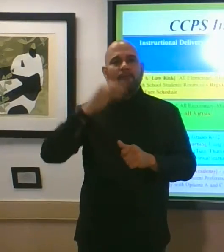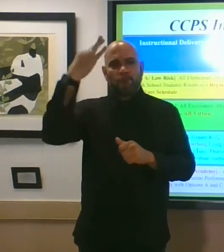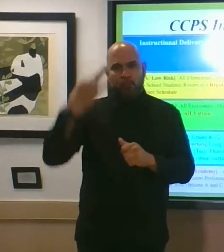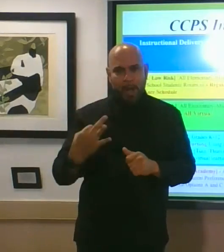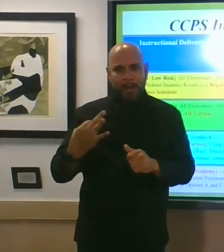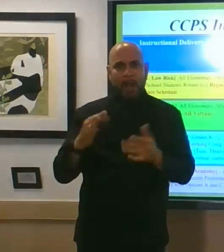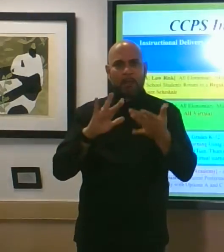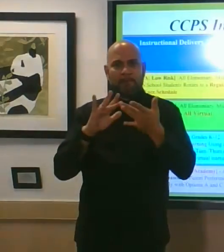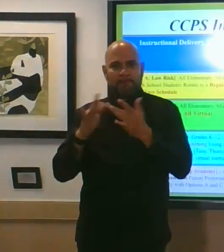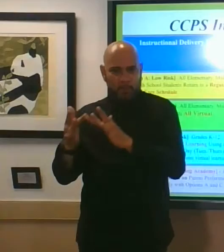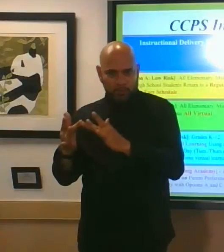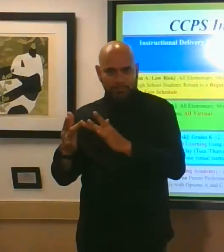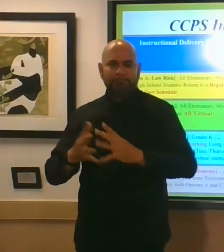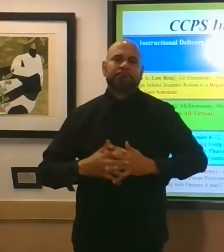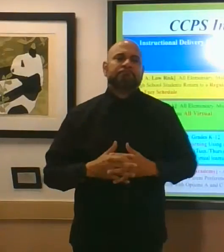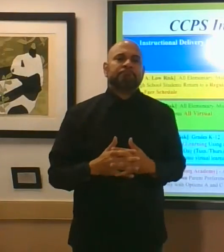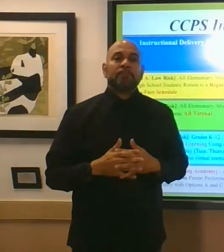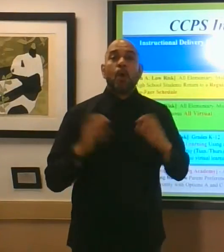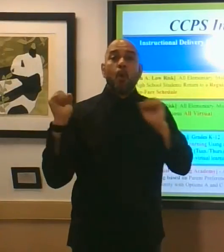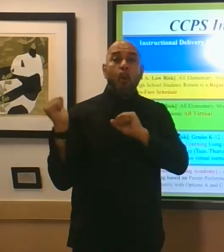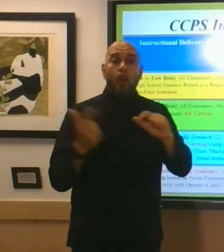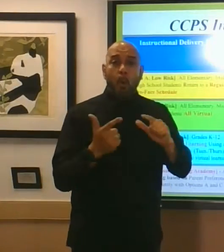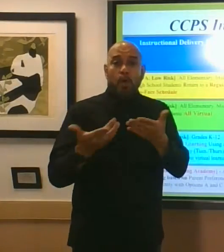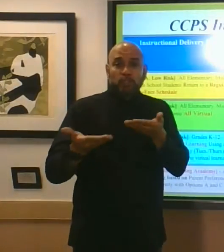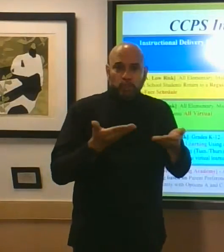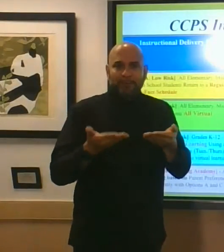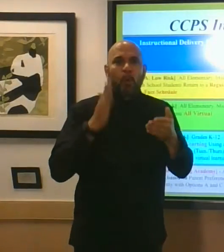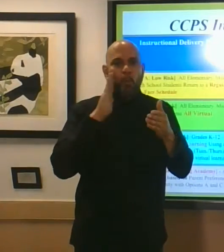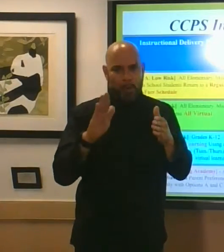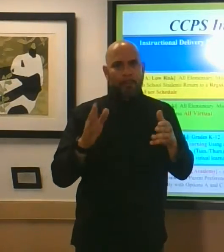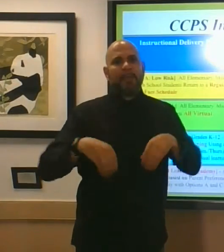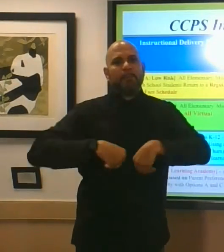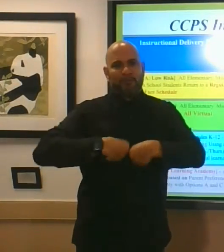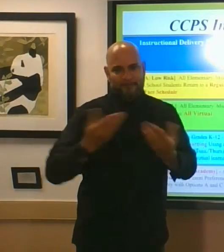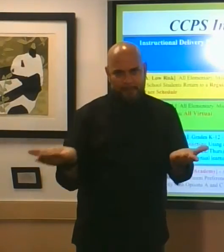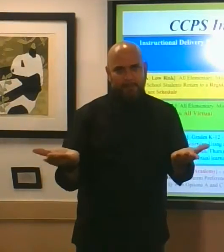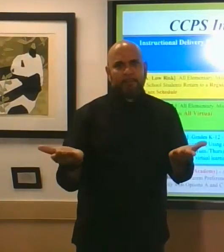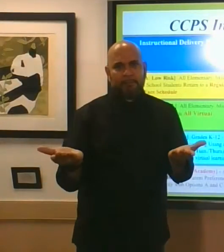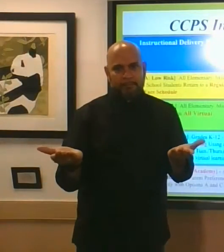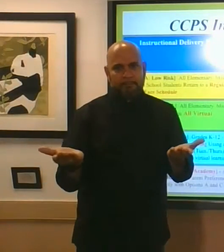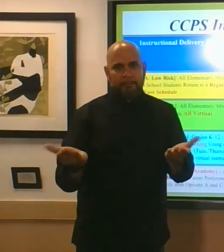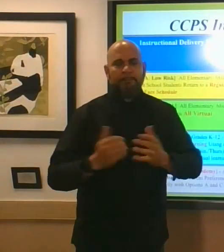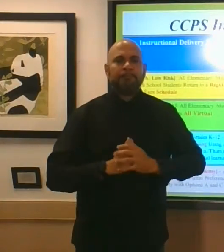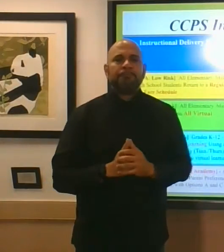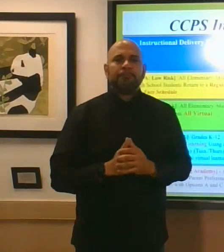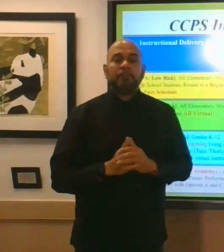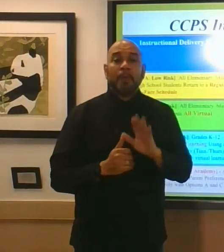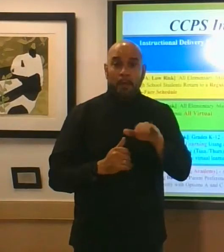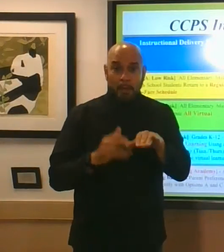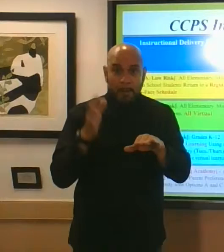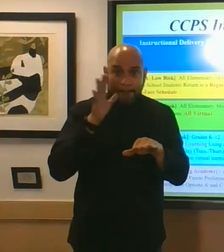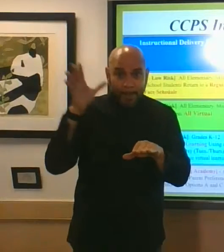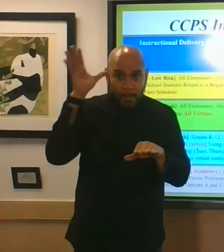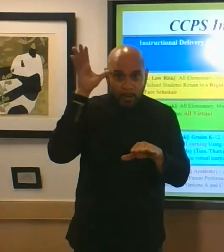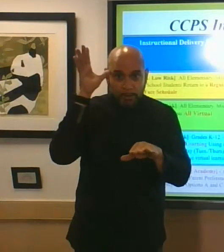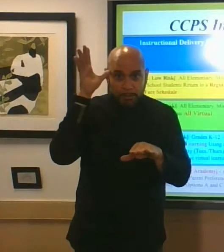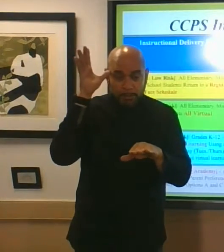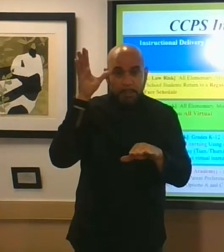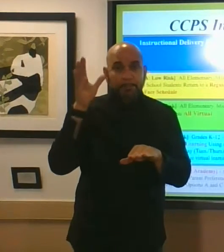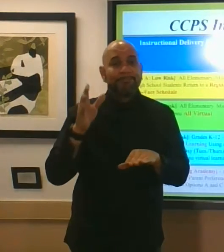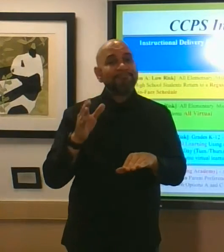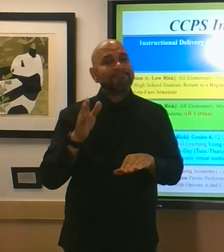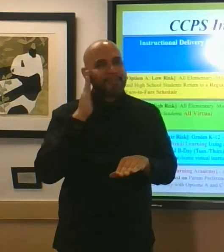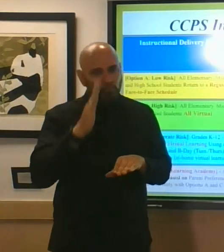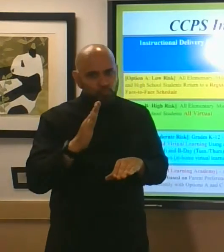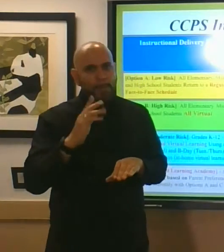you're not in school so all services will be provided parents it